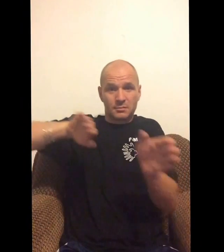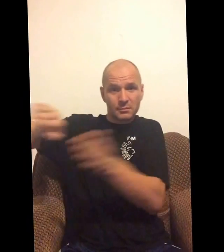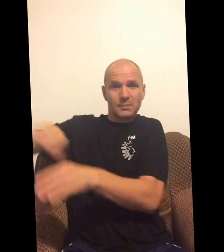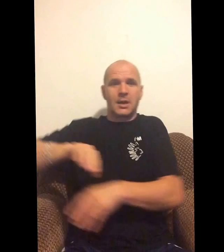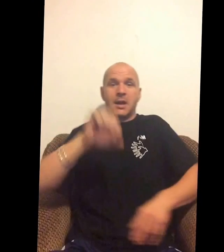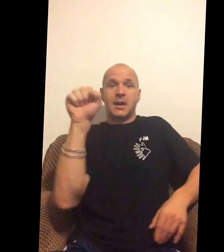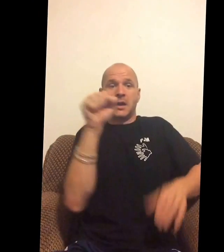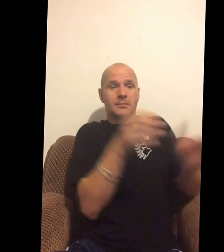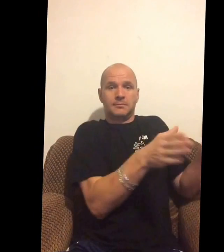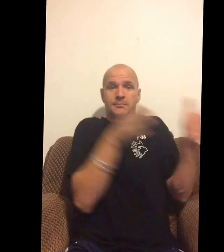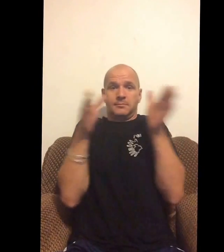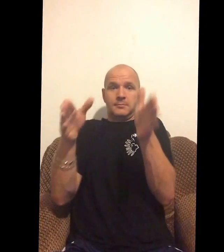I need help.